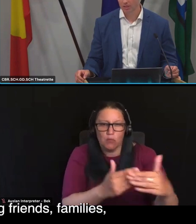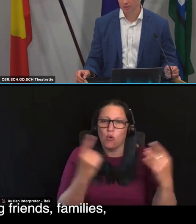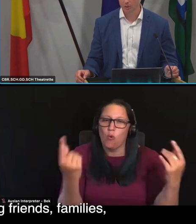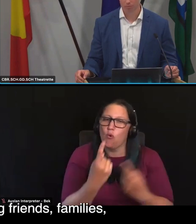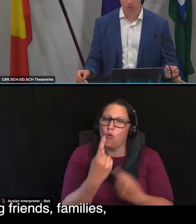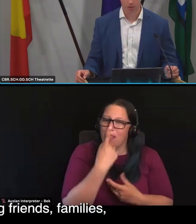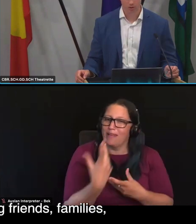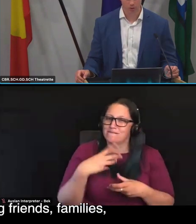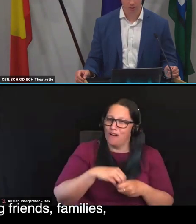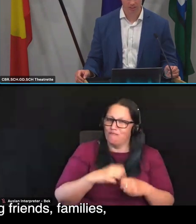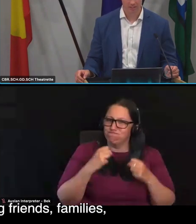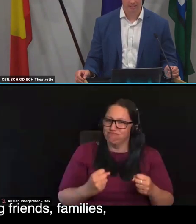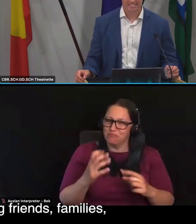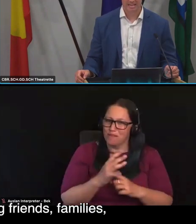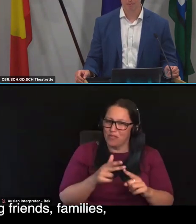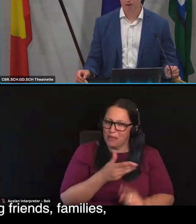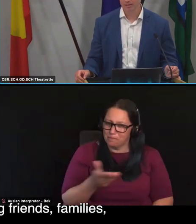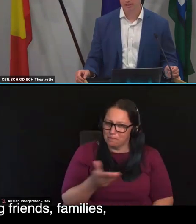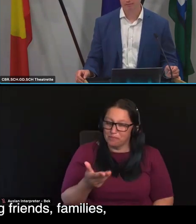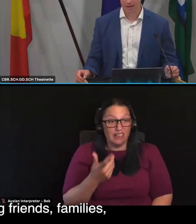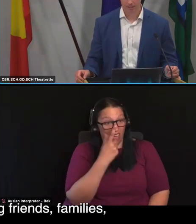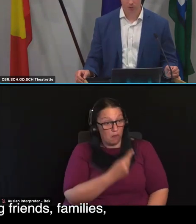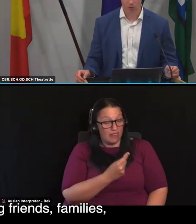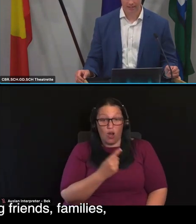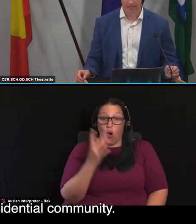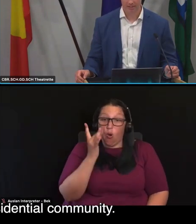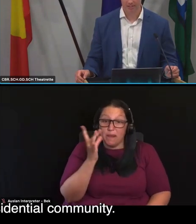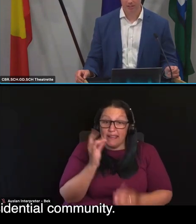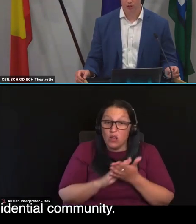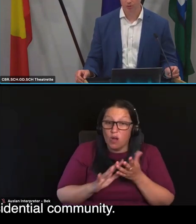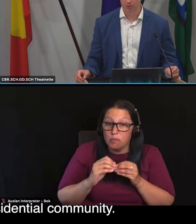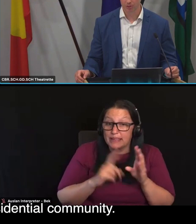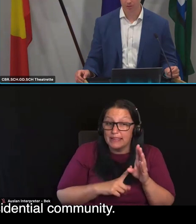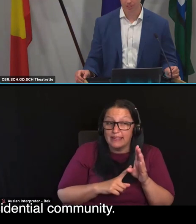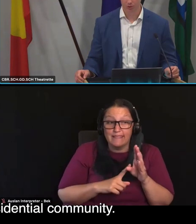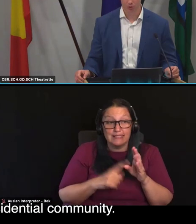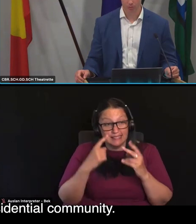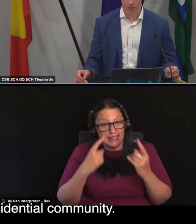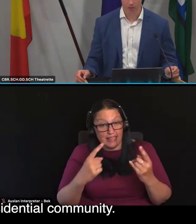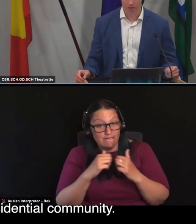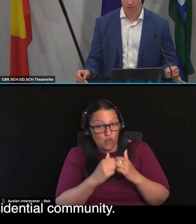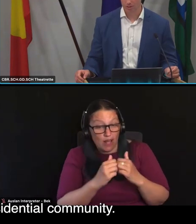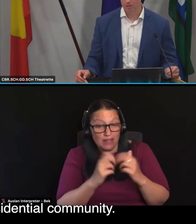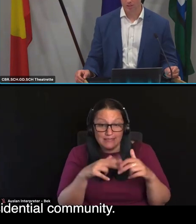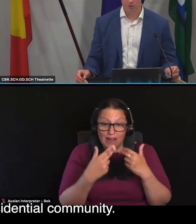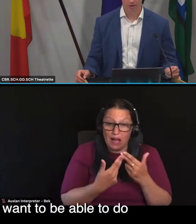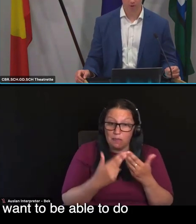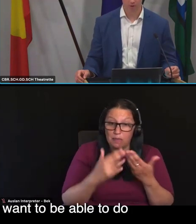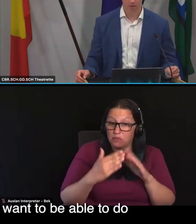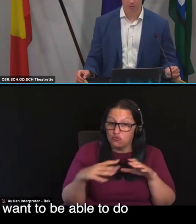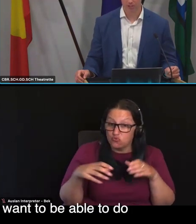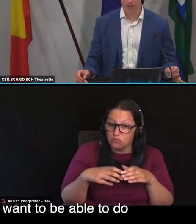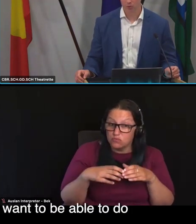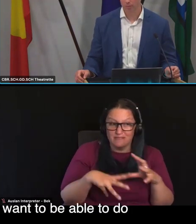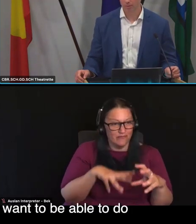in hobbies, community groups, seeing friends, families or activities that contribute to the residential community. Things that